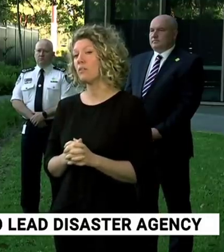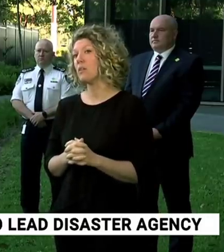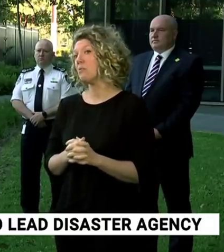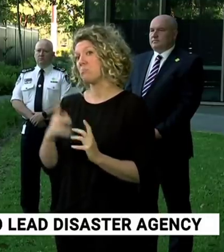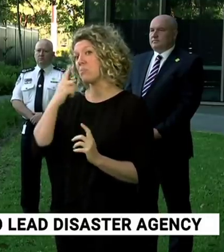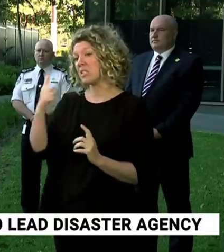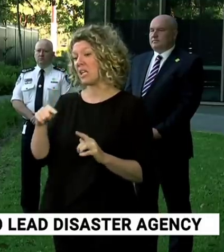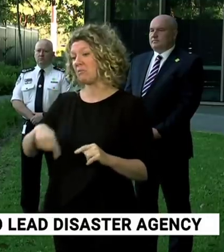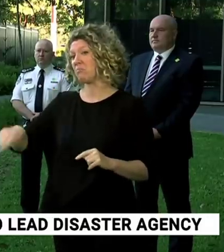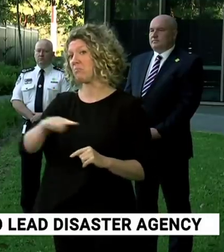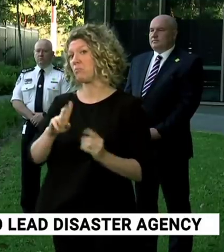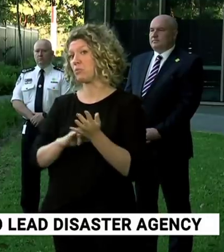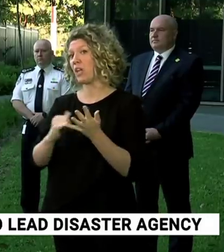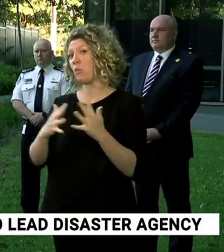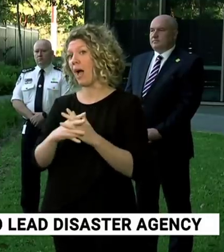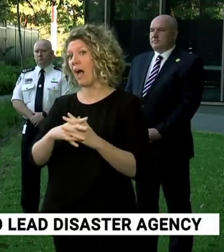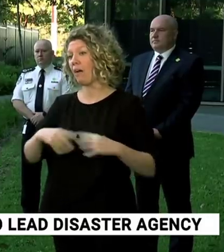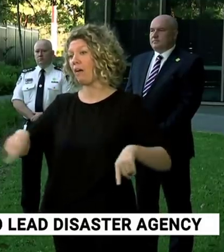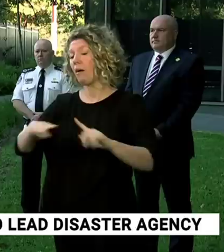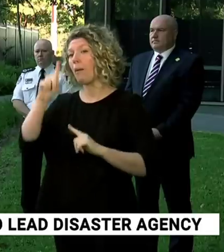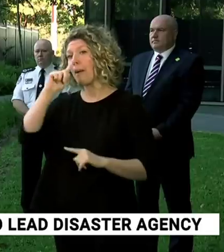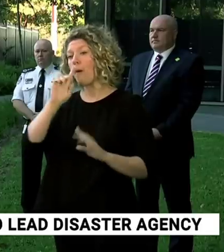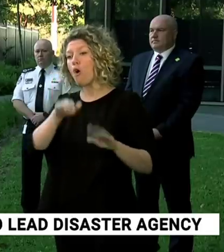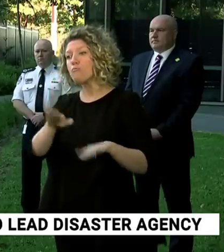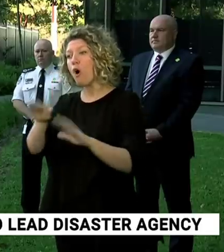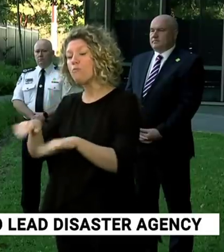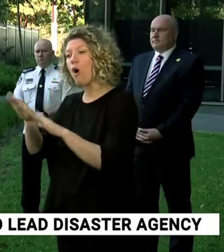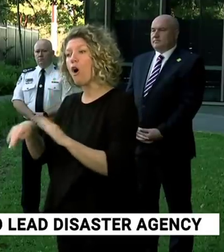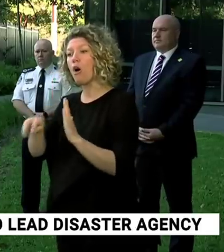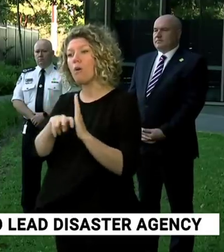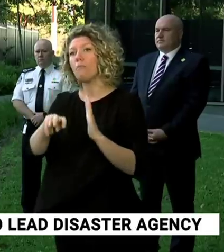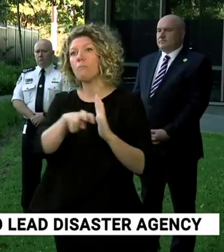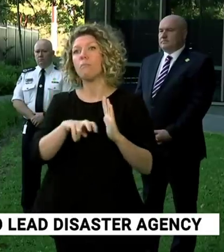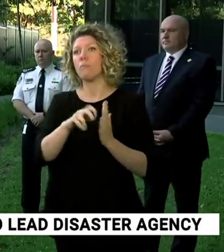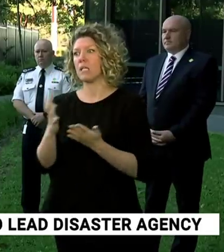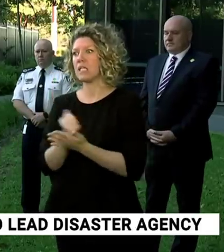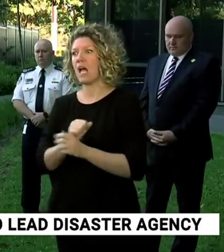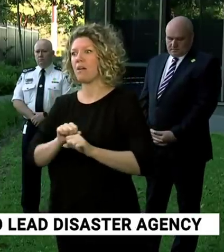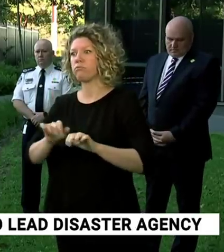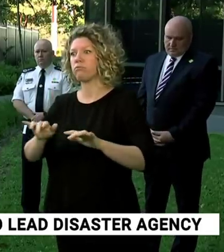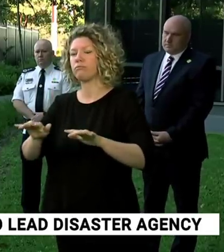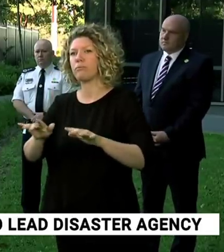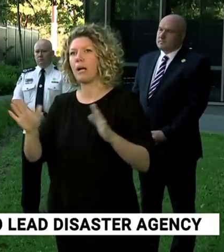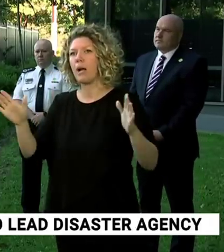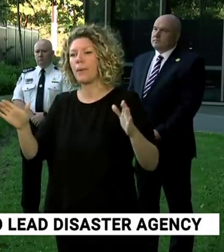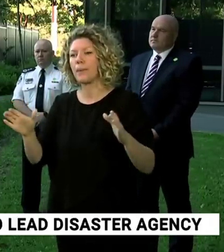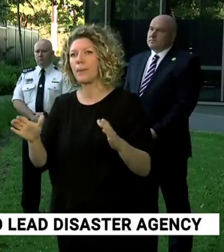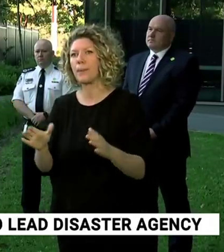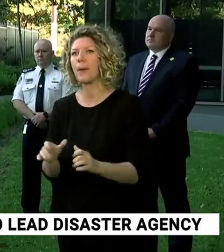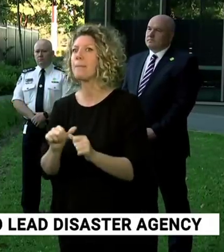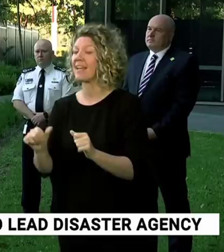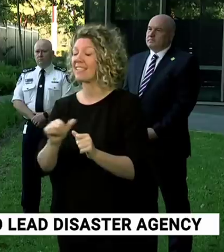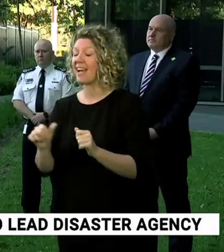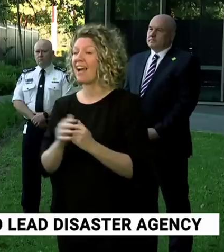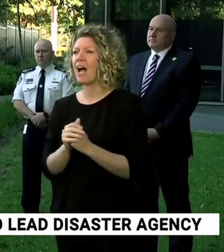of the restrictions we're putting in place. want this to continue. But please also know that we're already thinking about and focused on recovery. We're already thinking about